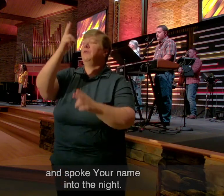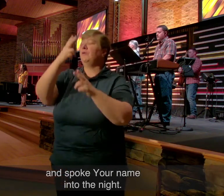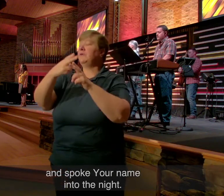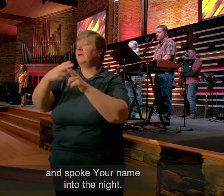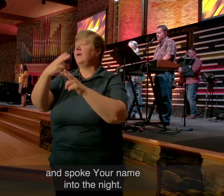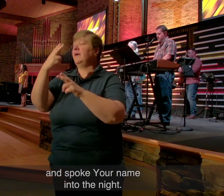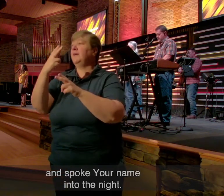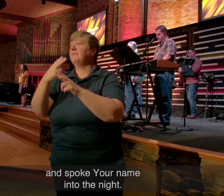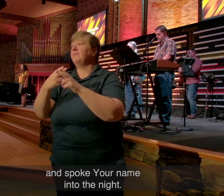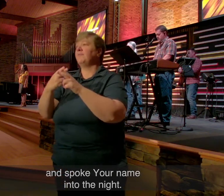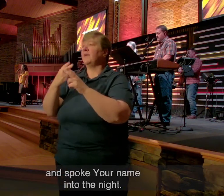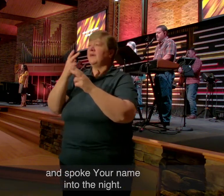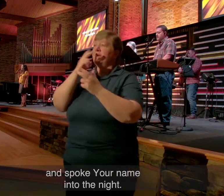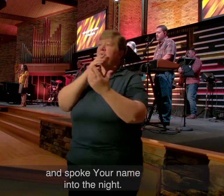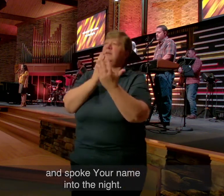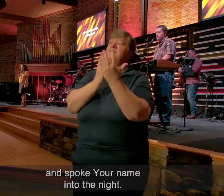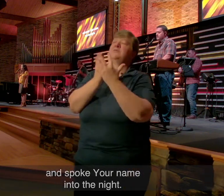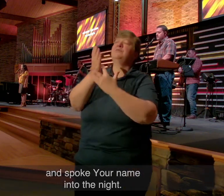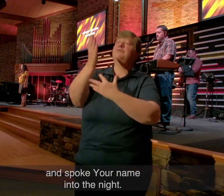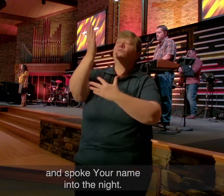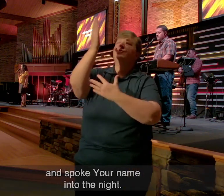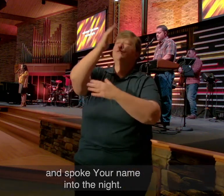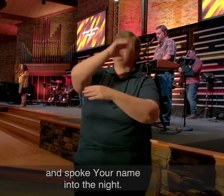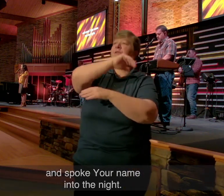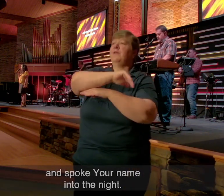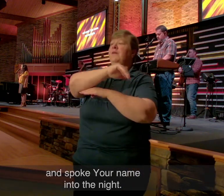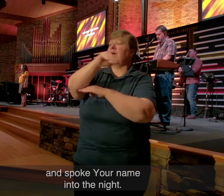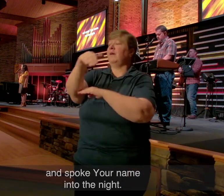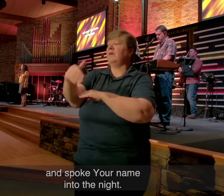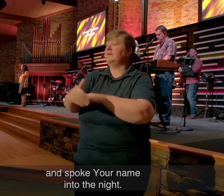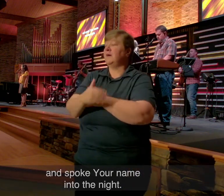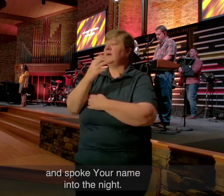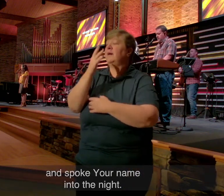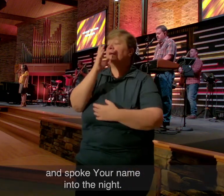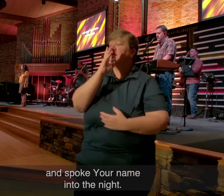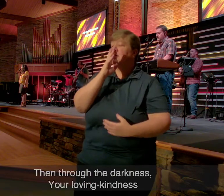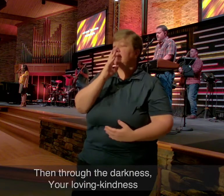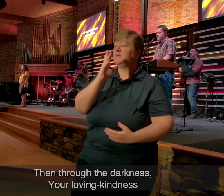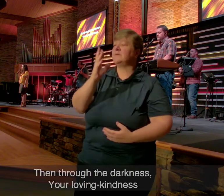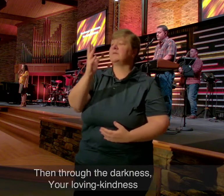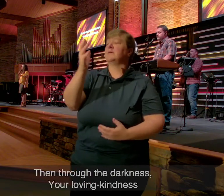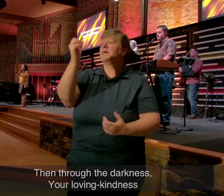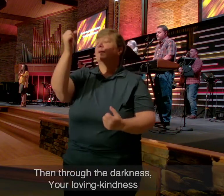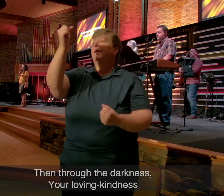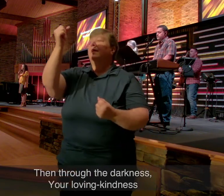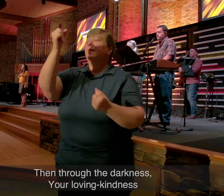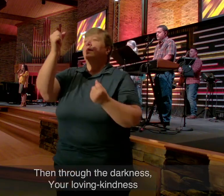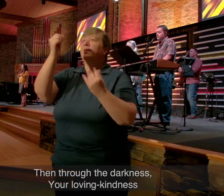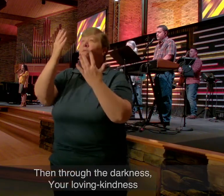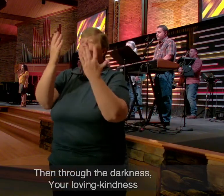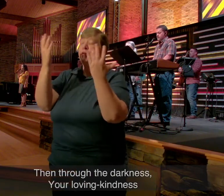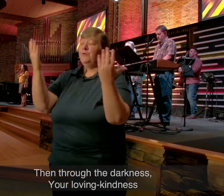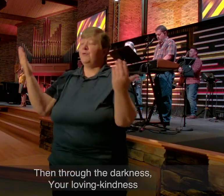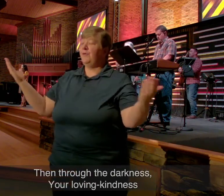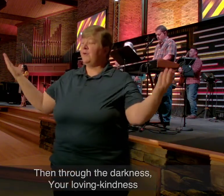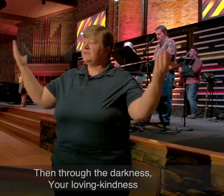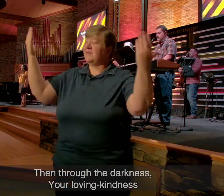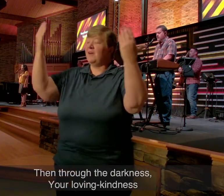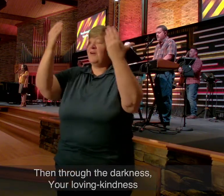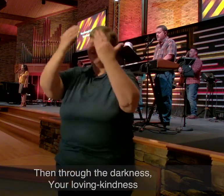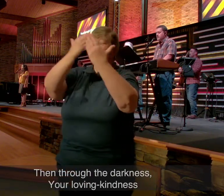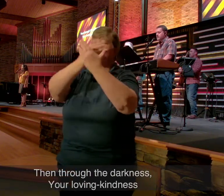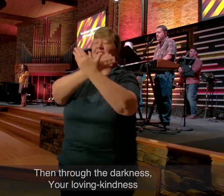Your Name Into The Night Then Through The